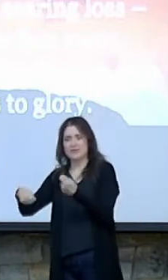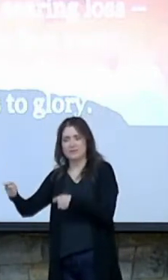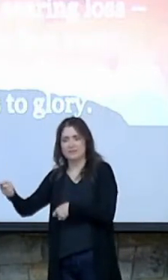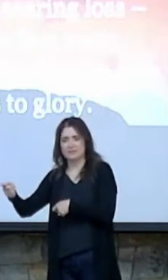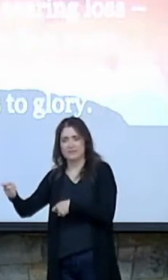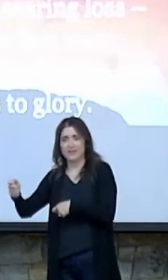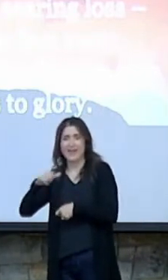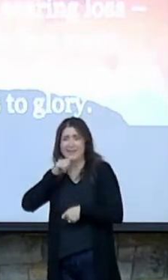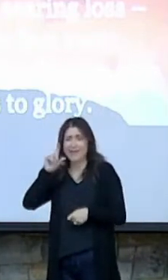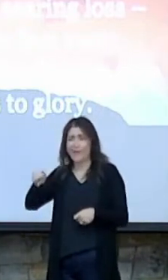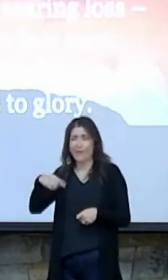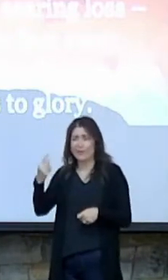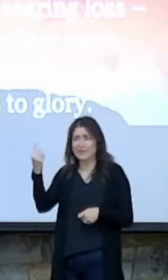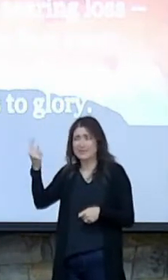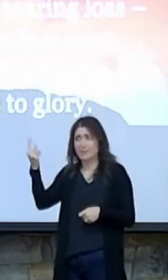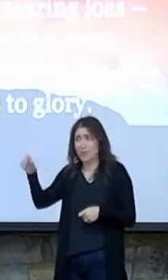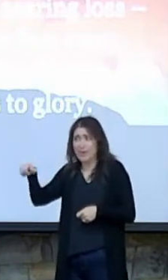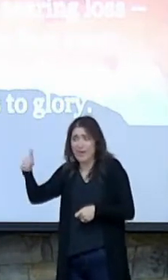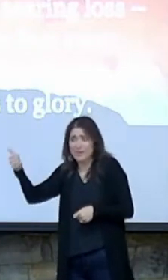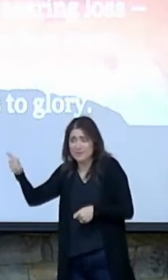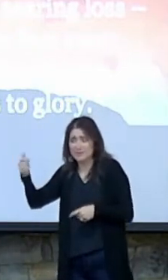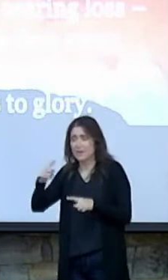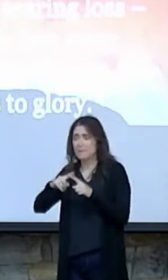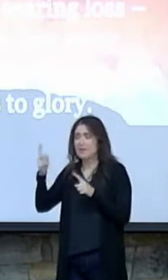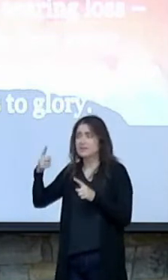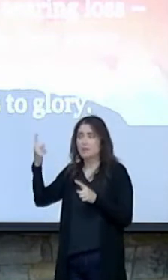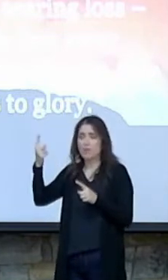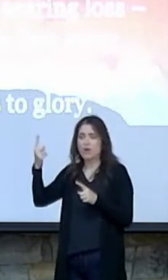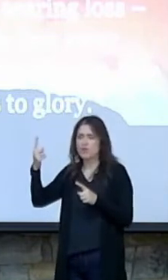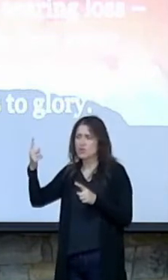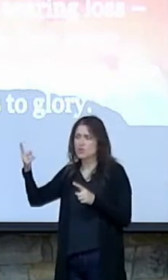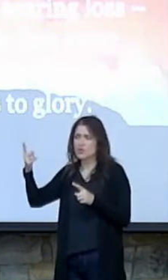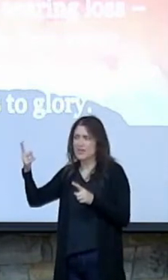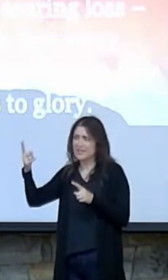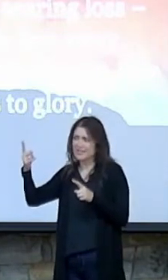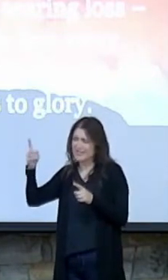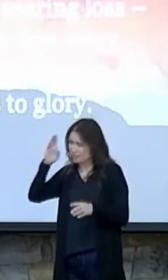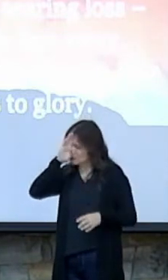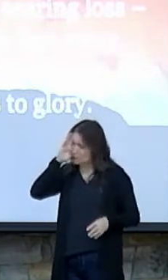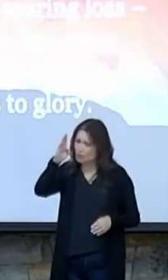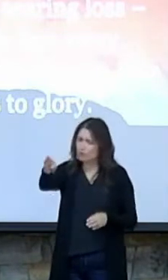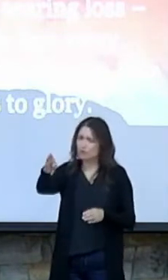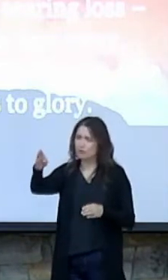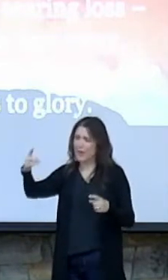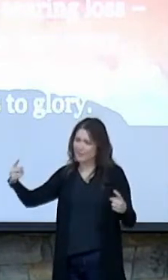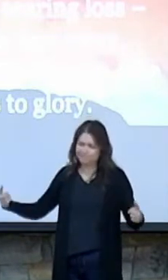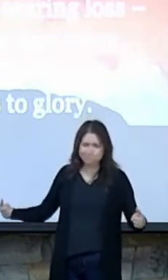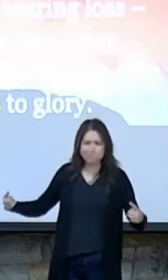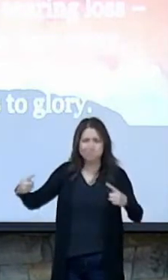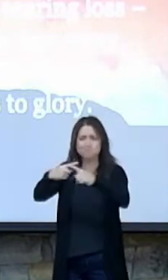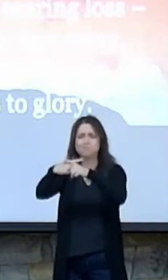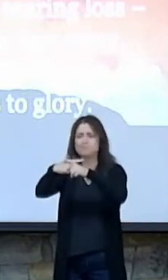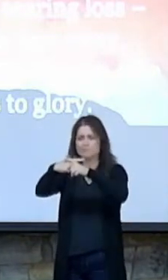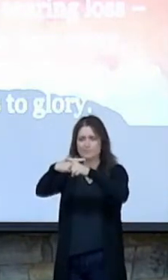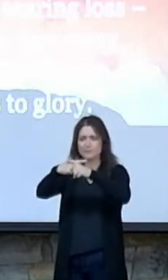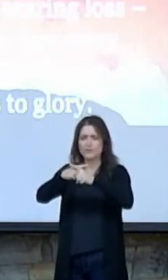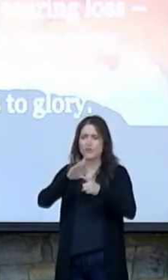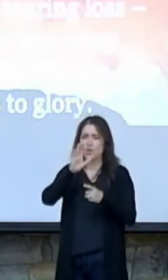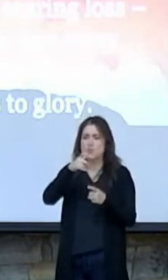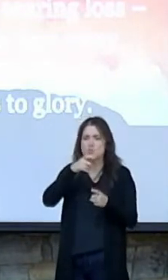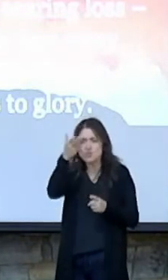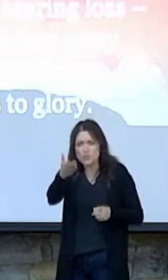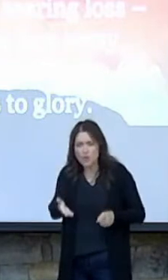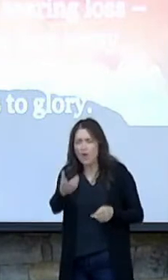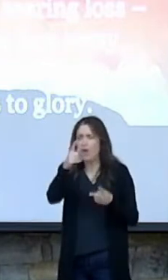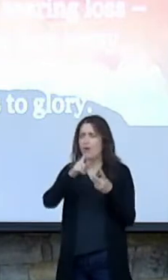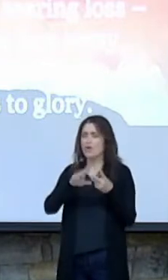just someone else, maybe someone else that stands in direct opposition to who you are and to your values and to